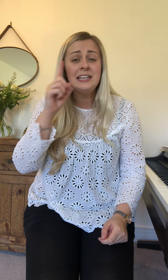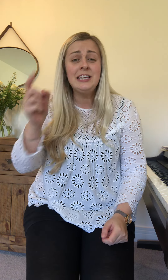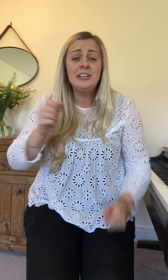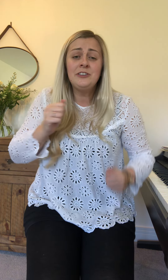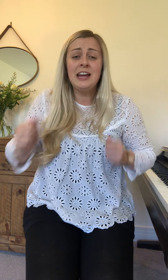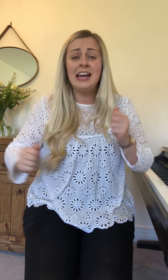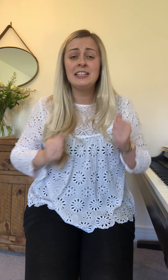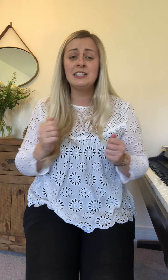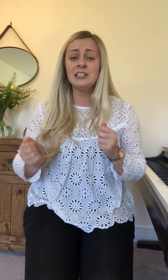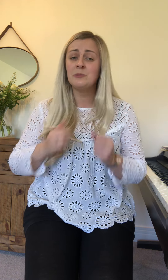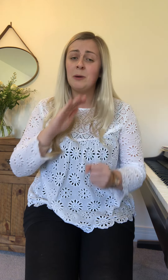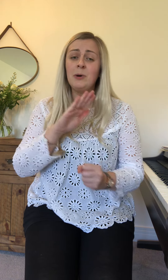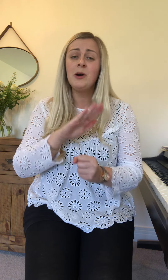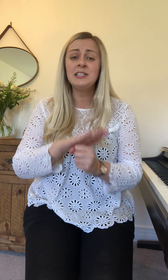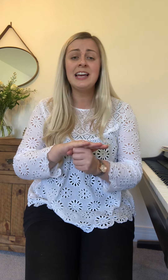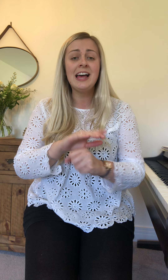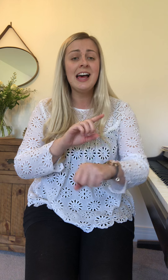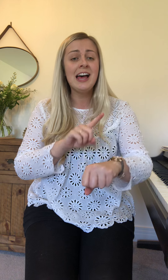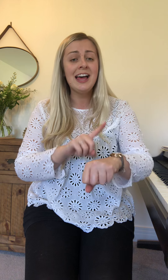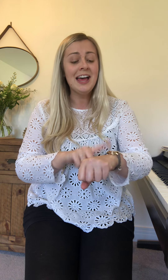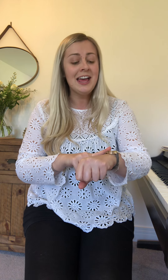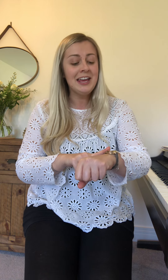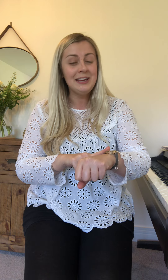see you dance just one more time.